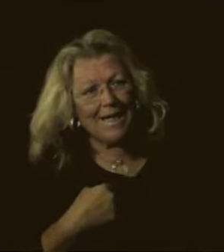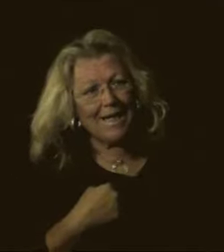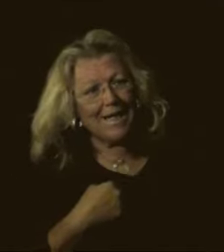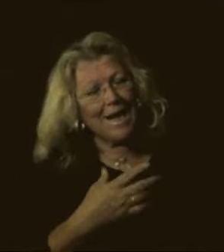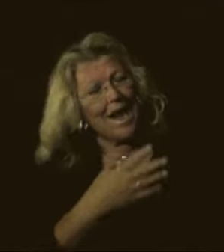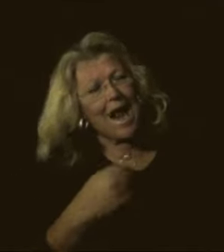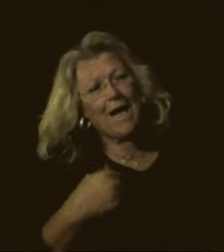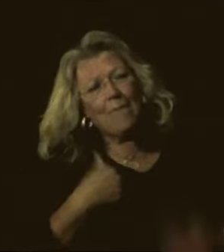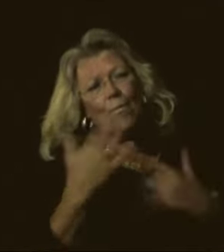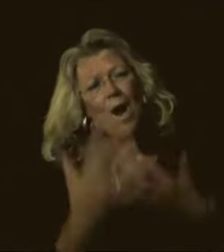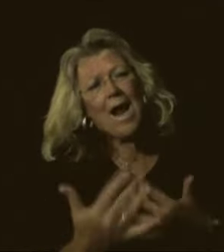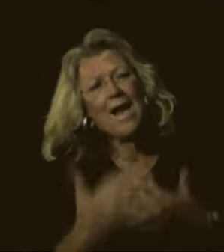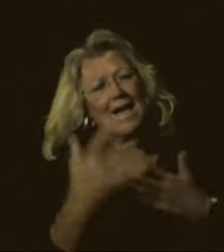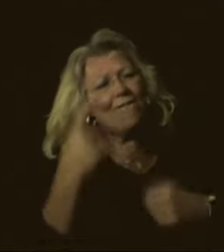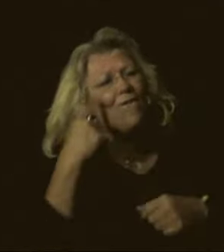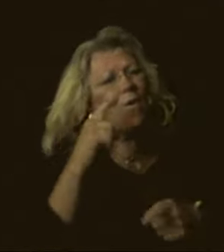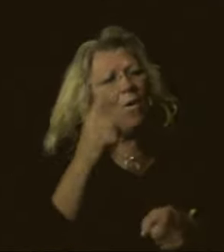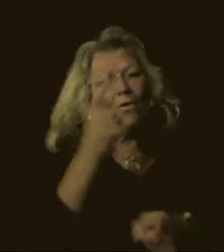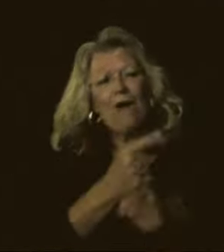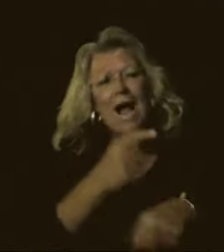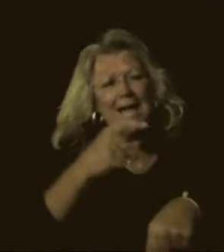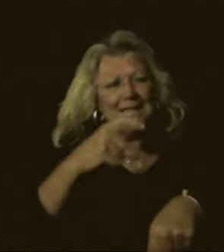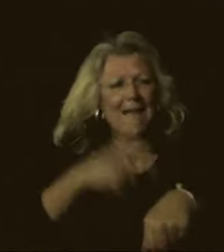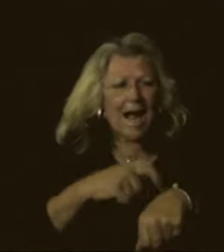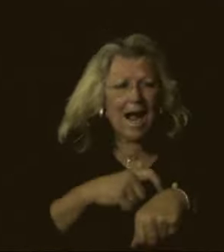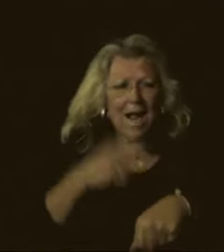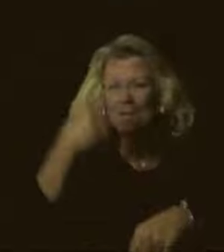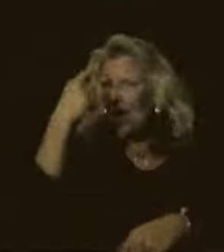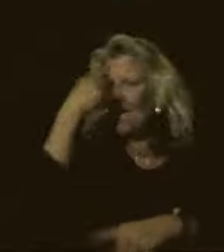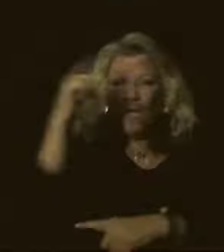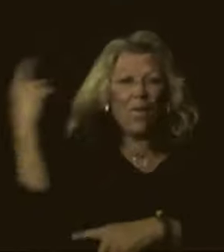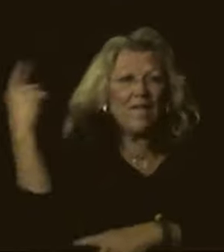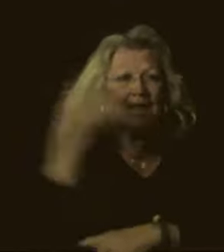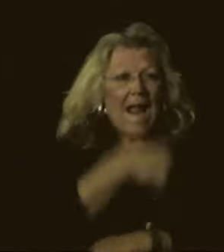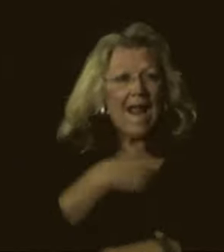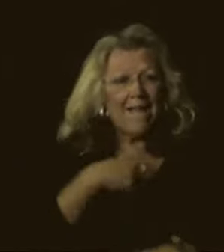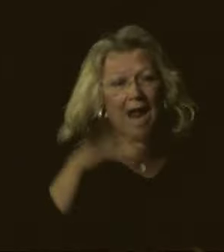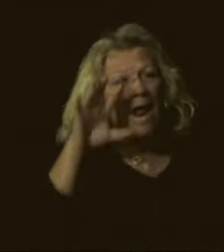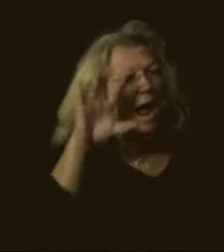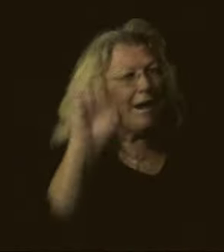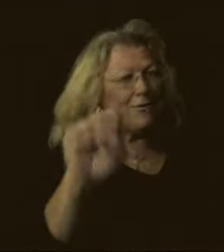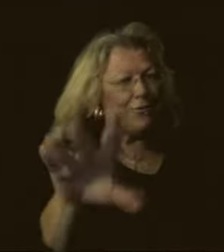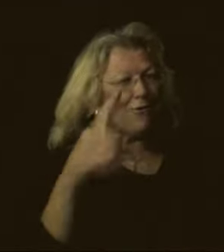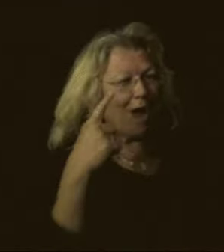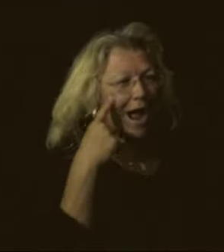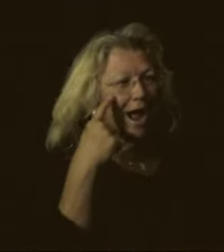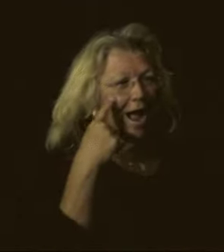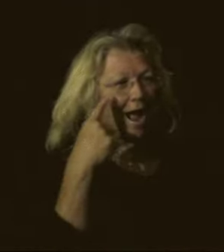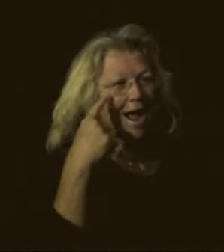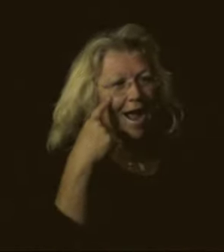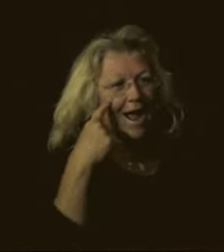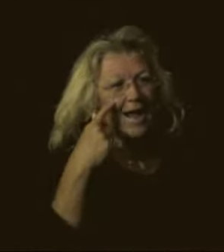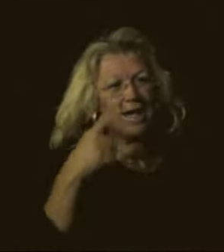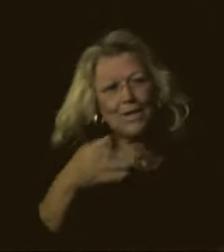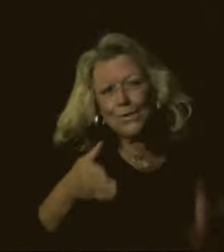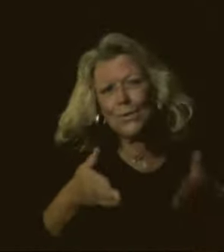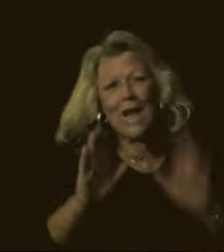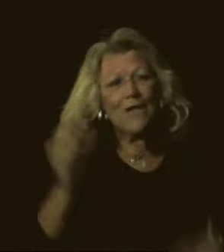Can I wait for my time For the day, I'll get you on To let